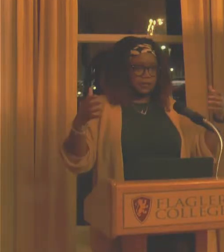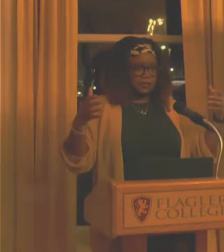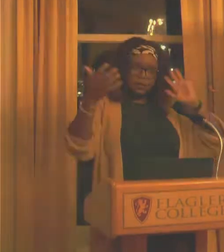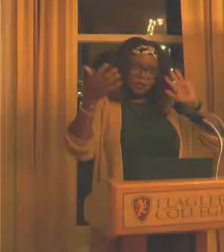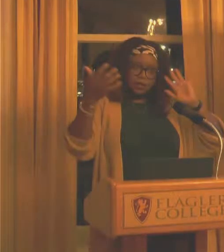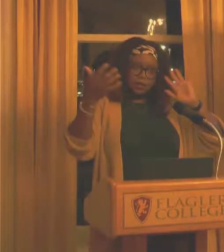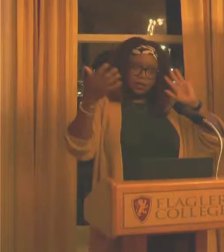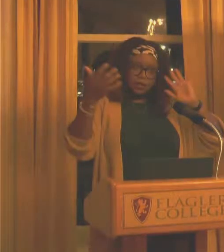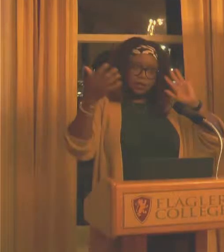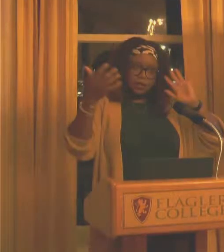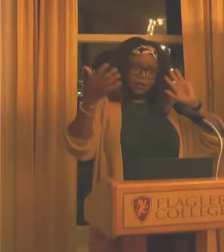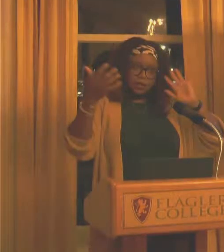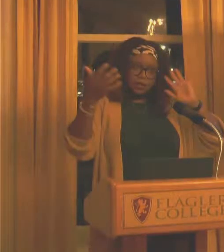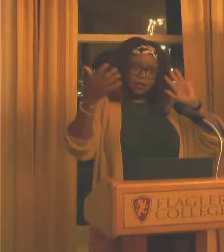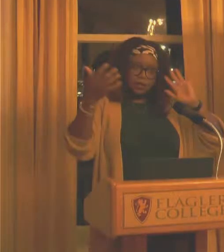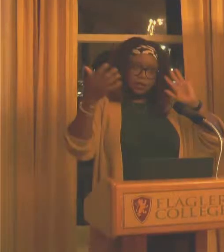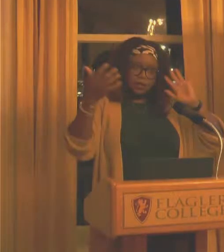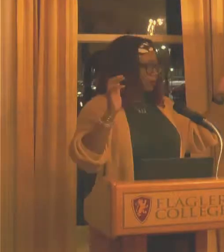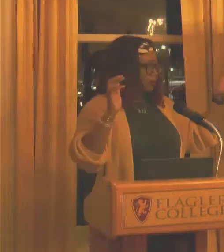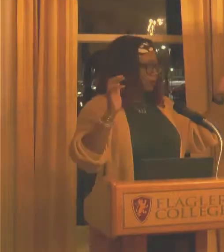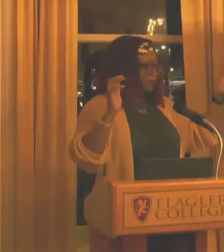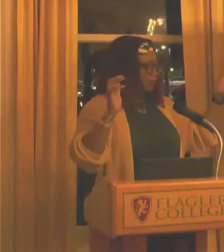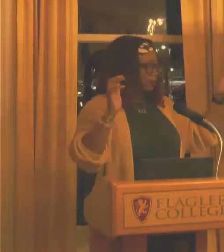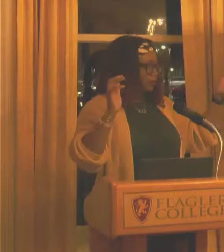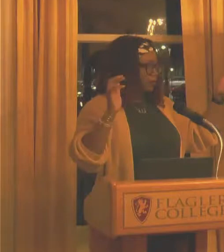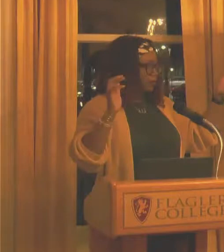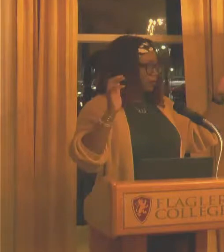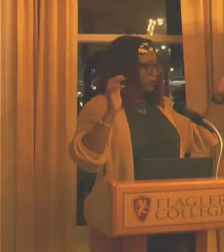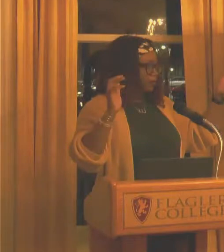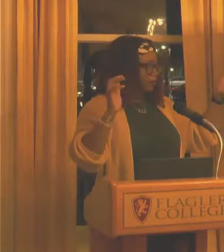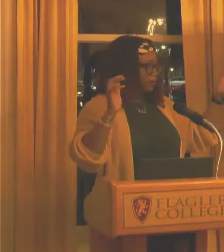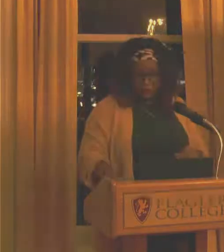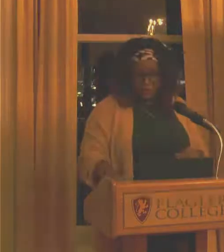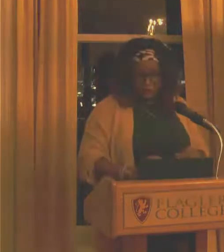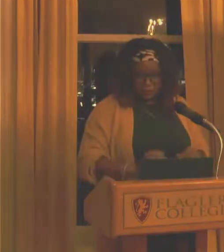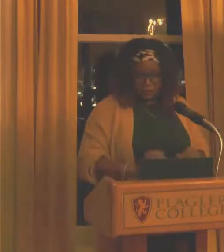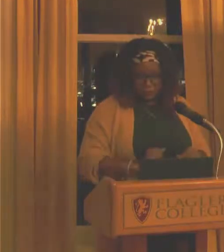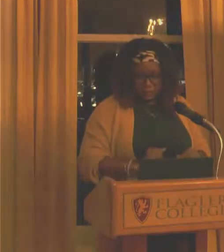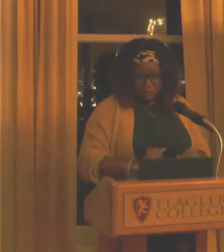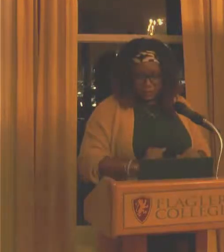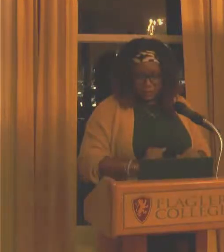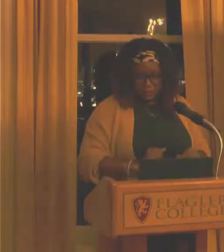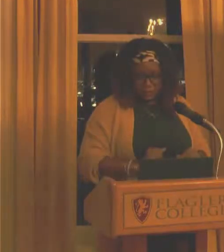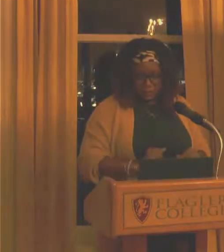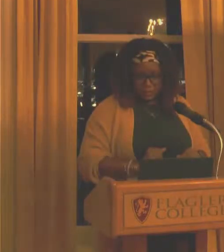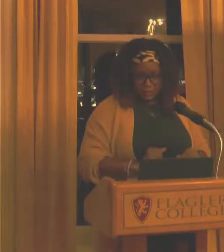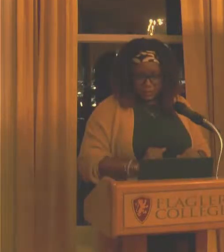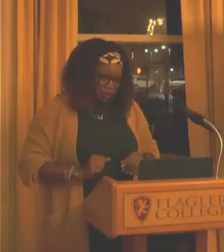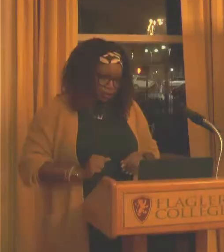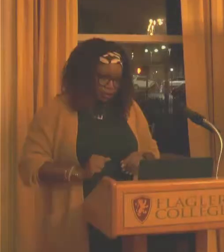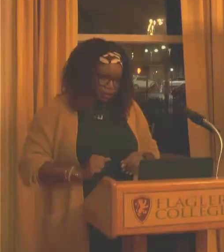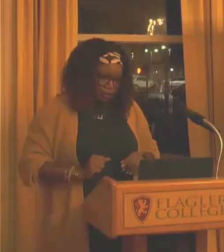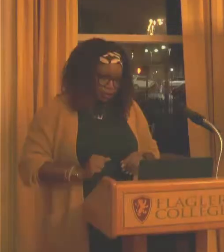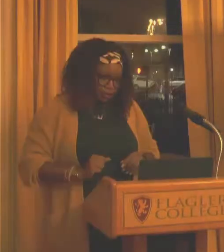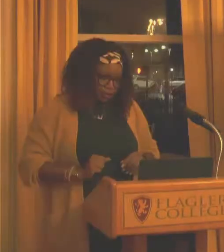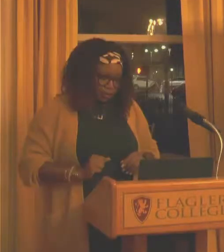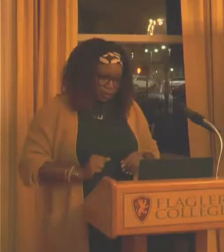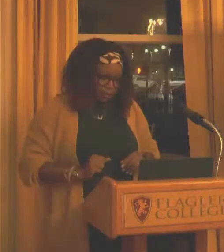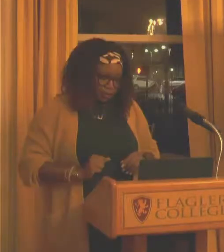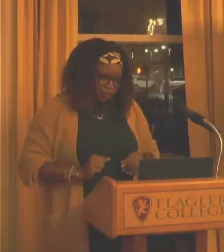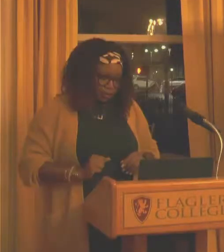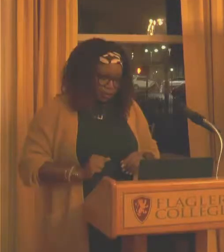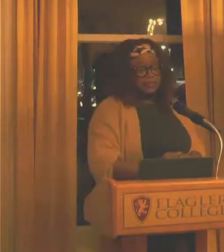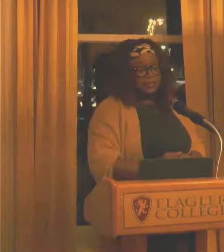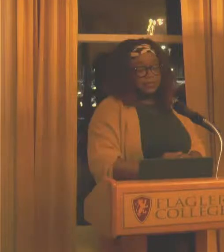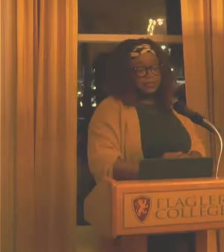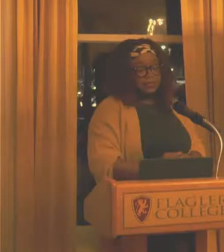where the words, I have to think about the words before I walk into a room. so that, that's what that was for. And then this one,